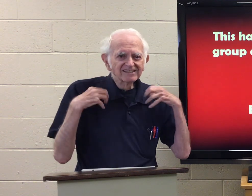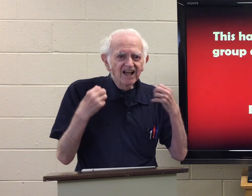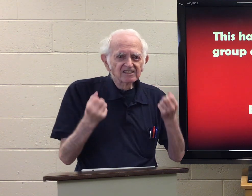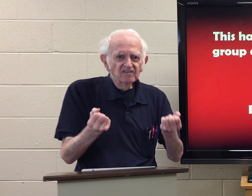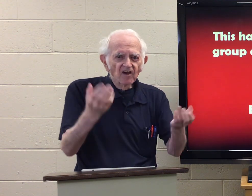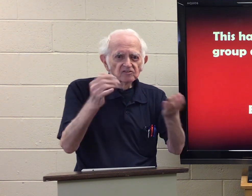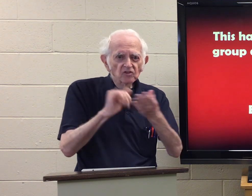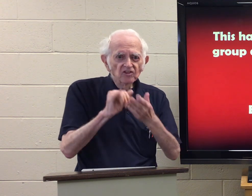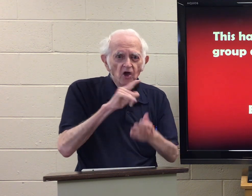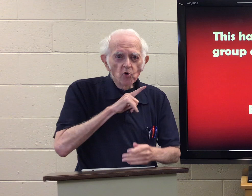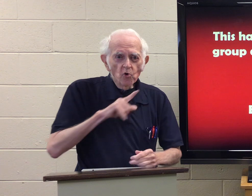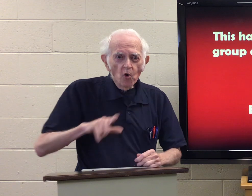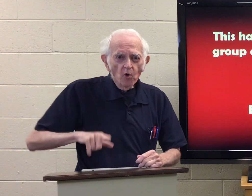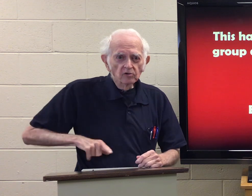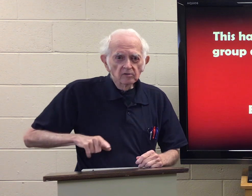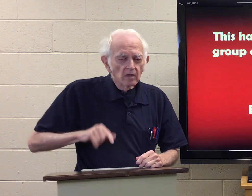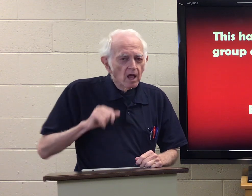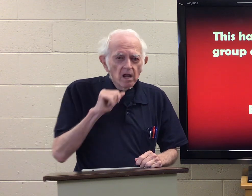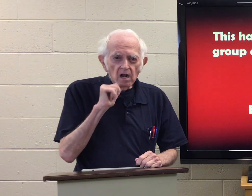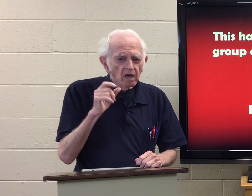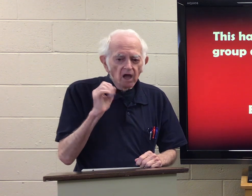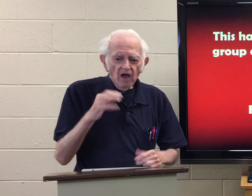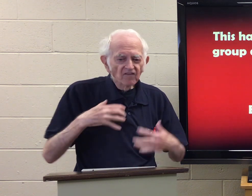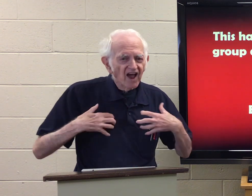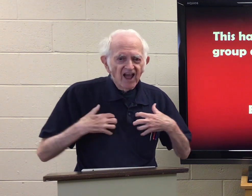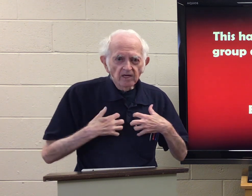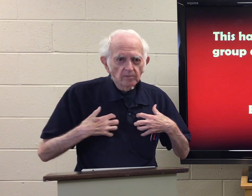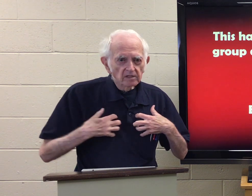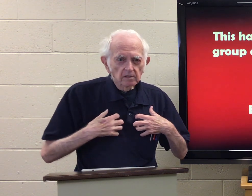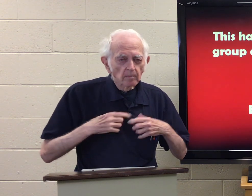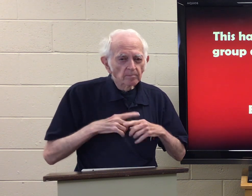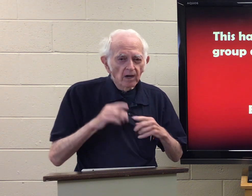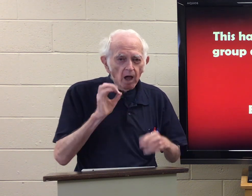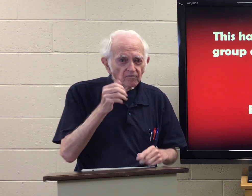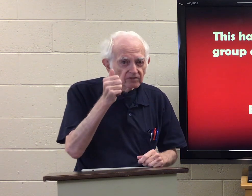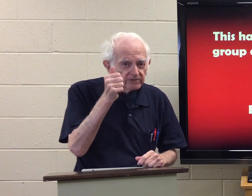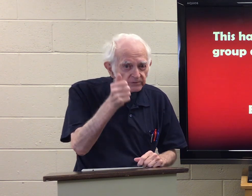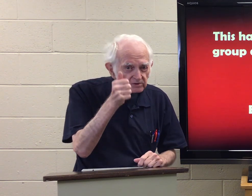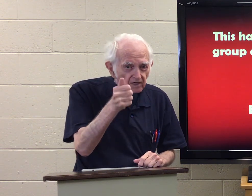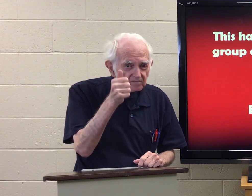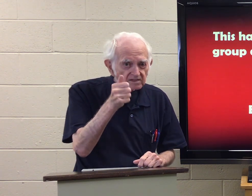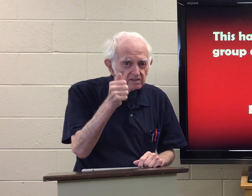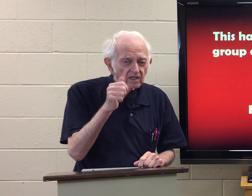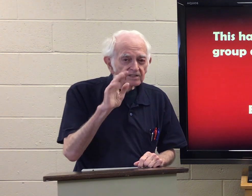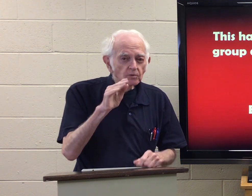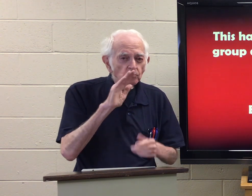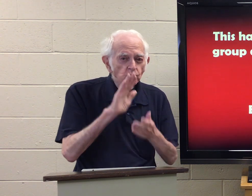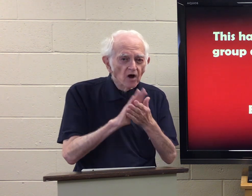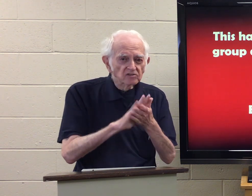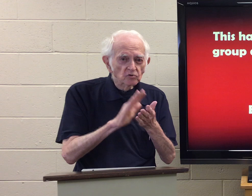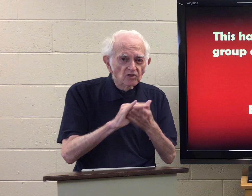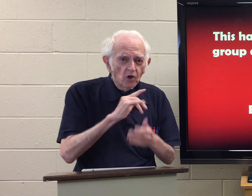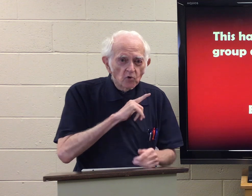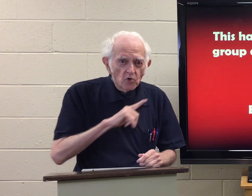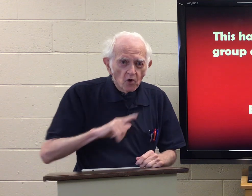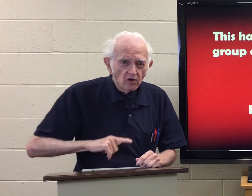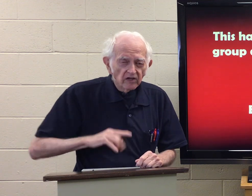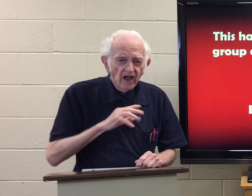sacrifices to the Lord, not of animals, but of yourself. You